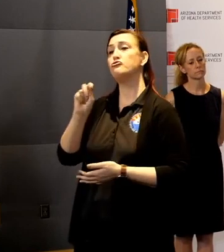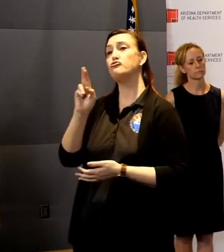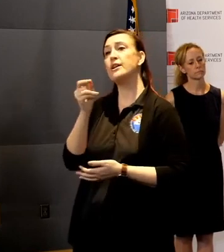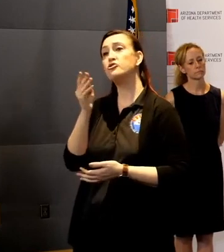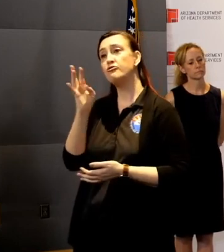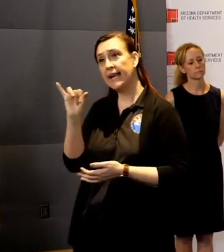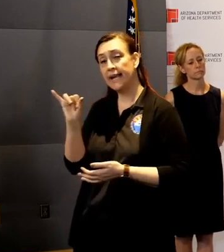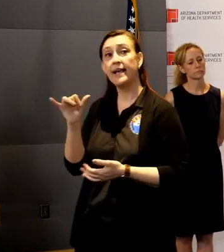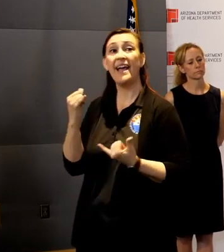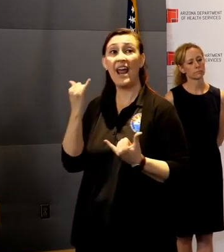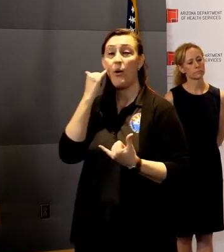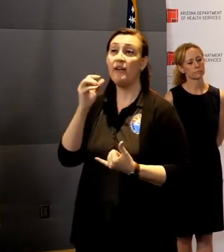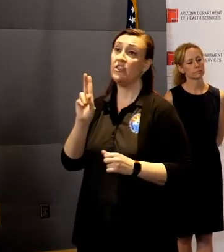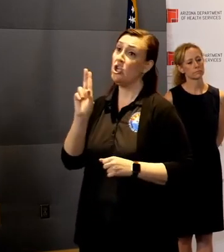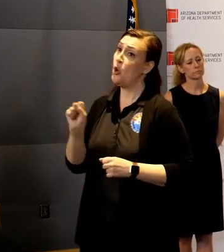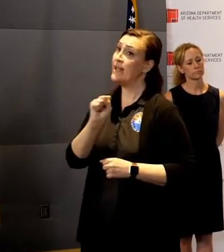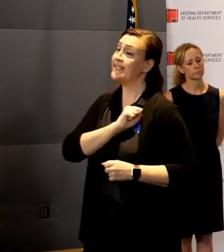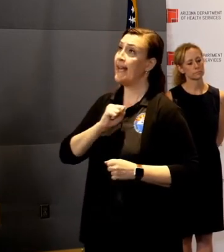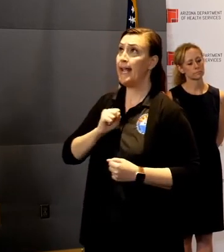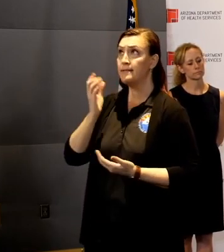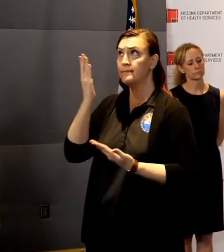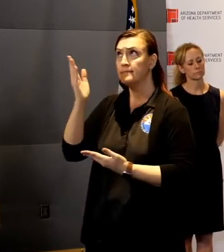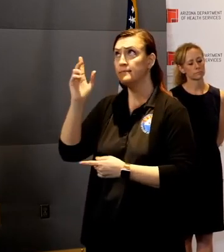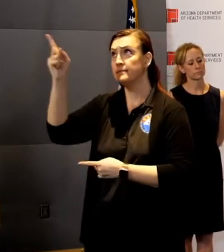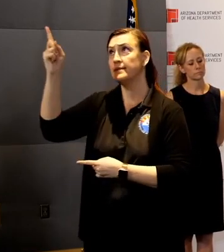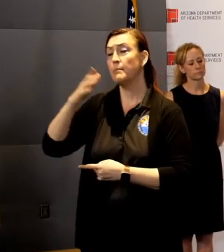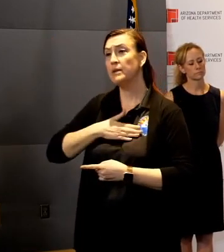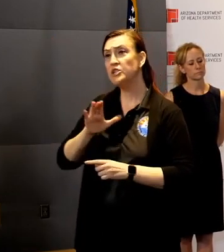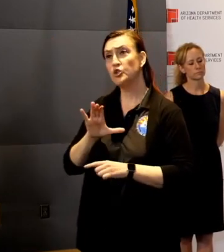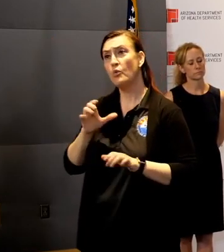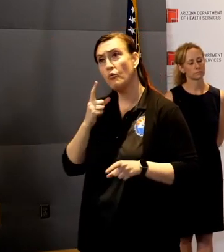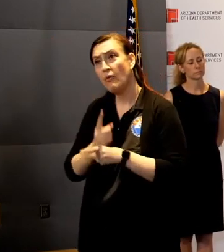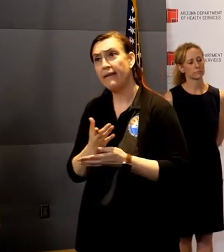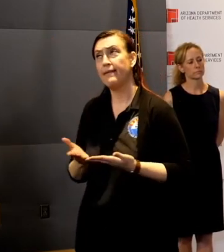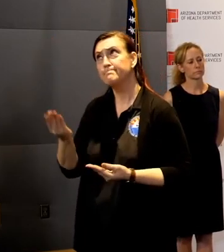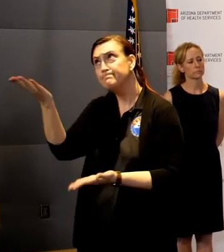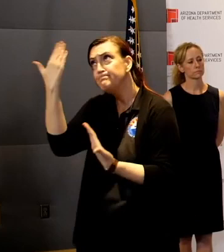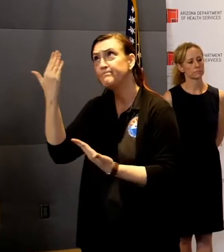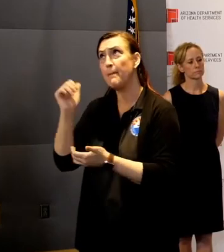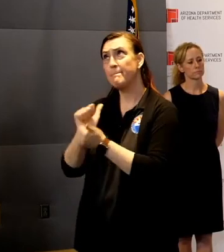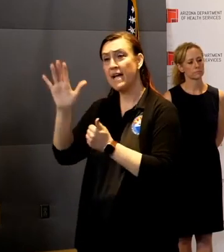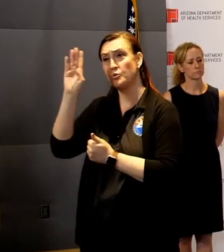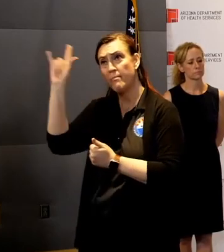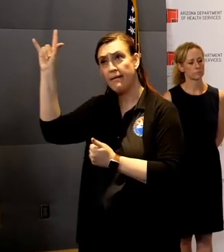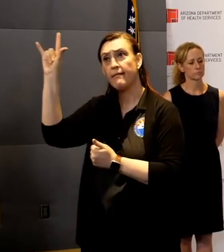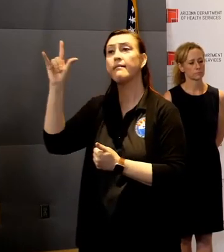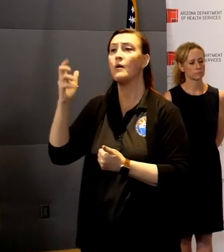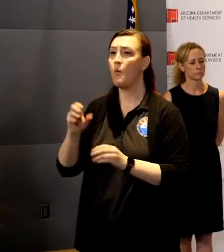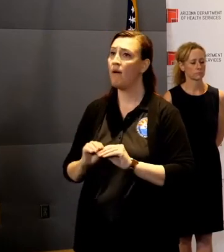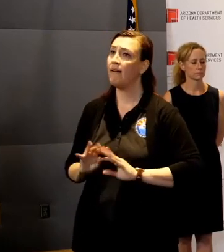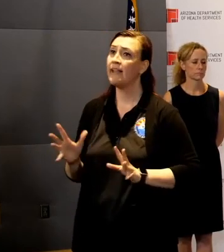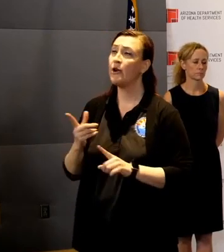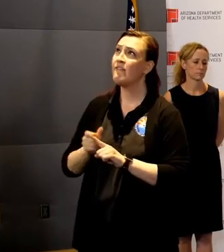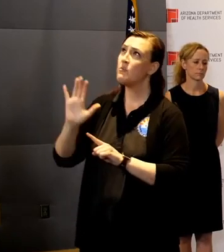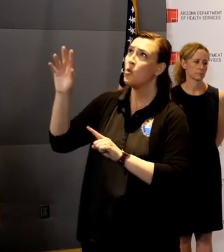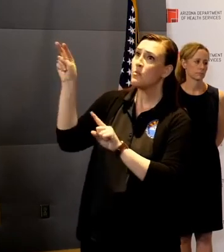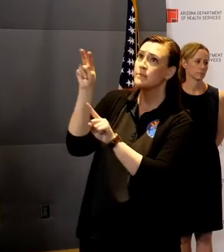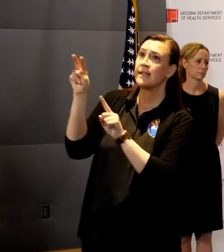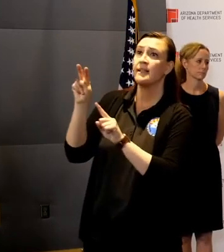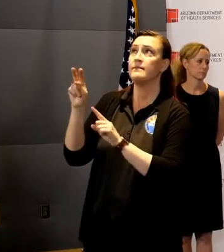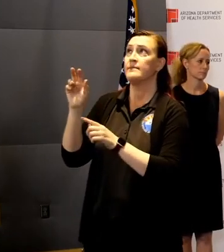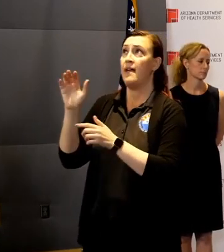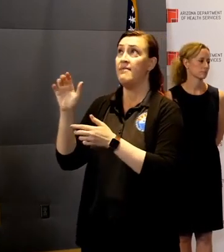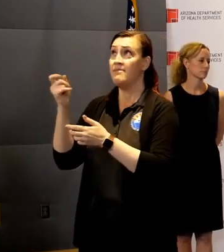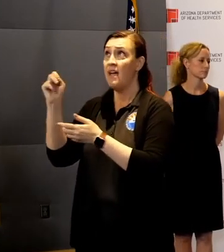U.S. Senate could do the right thing and get this passed, we would have some clarity as to what the federal and state combination would be.